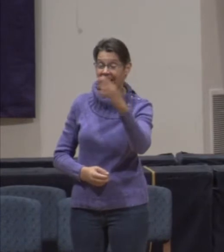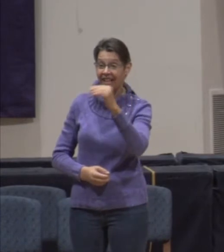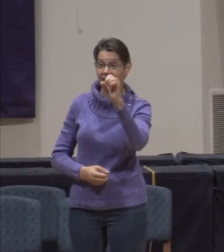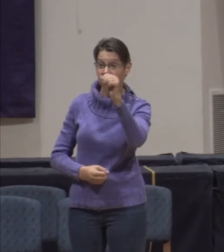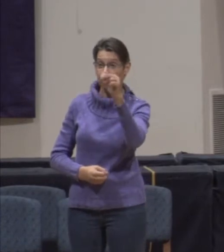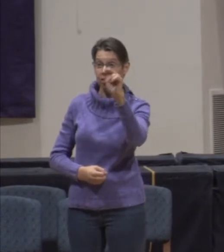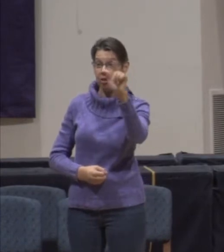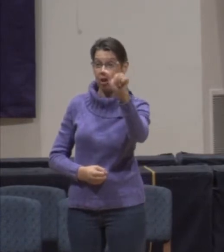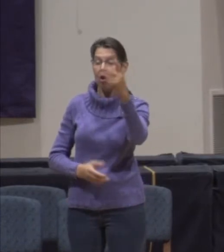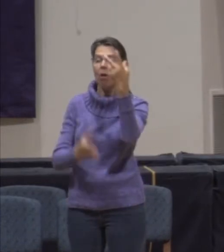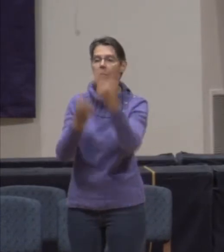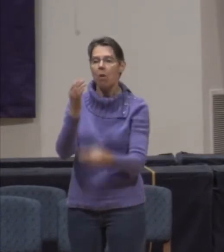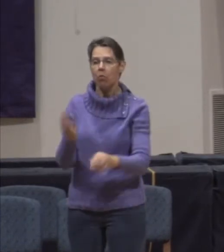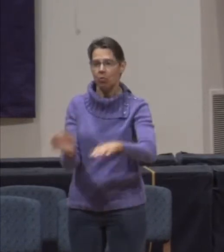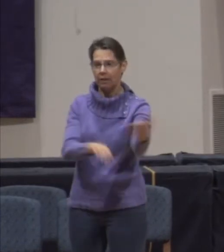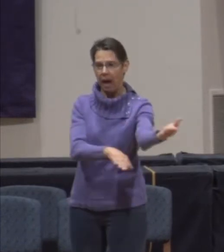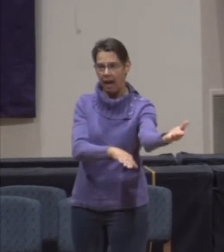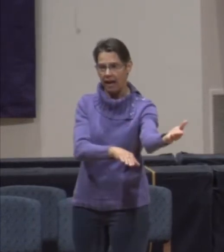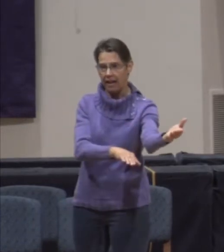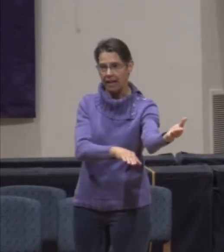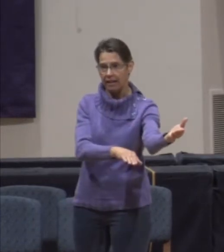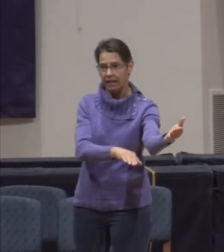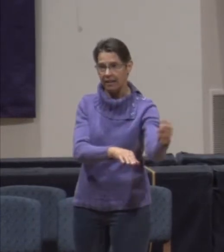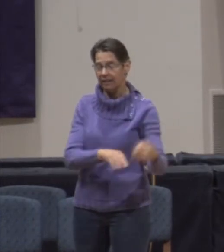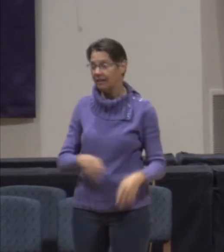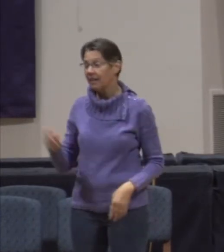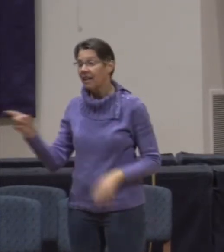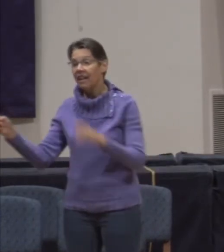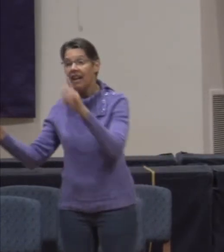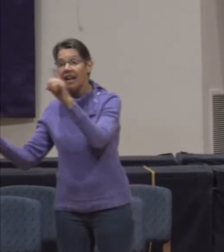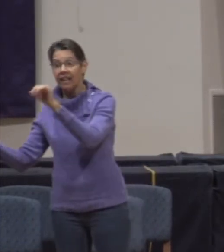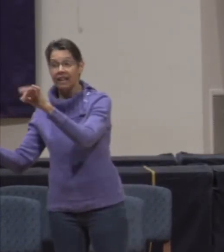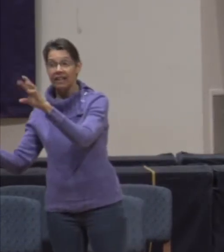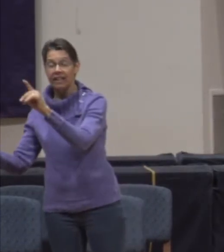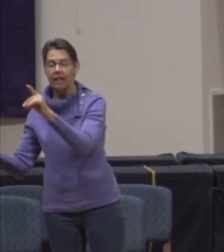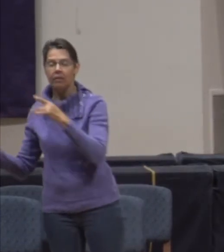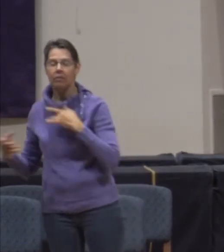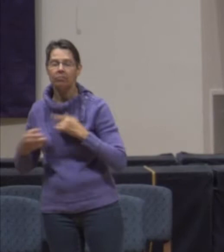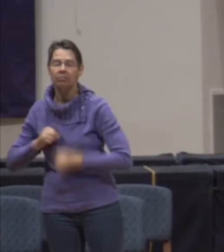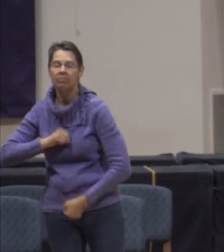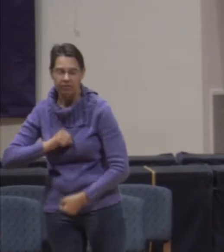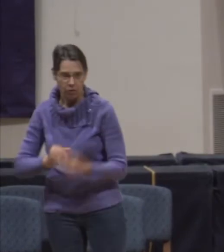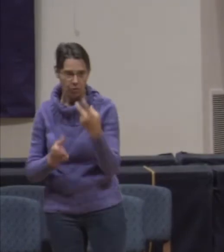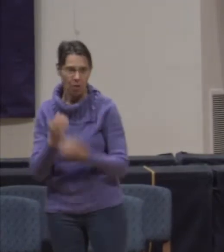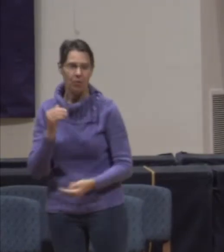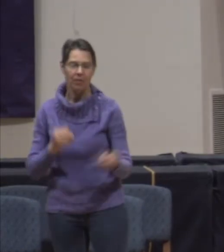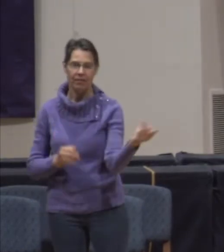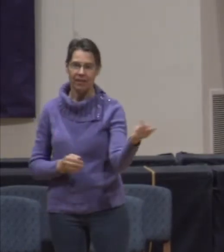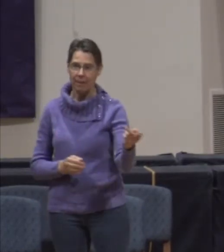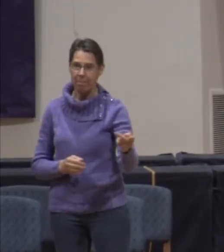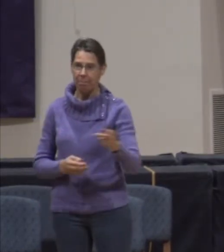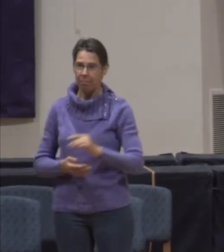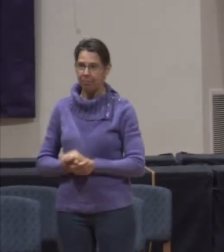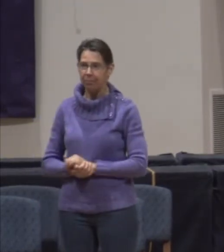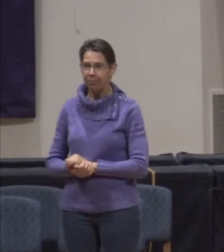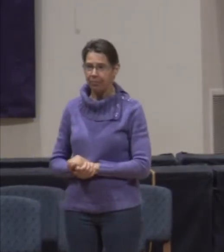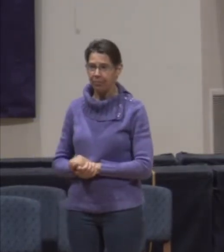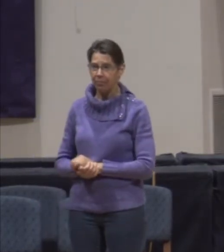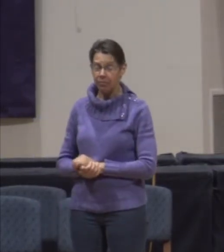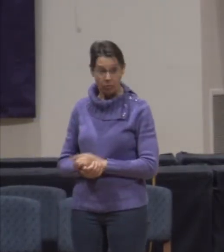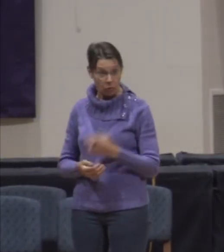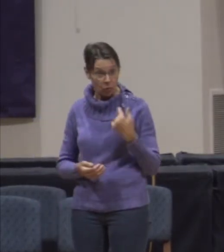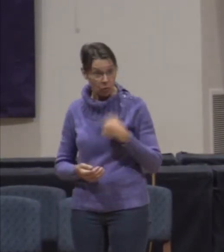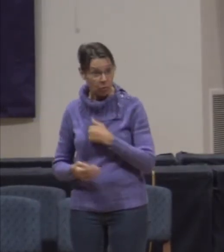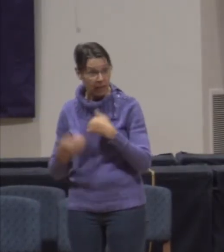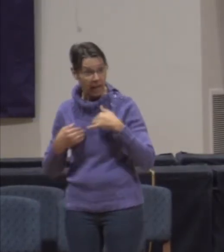Do we have that maturity of faith? Do we have that wisdom? I think it's the same spirit that Jesus sends the disciples out with this morning